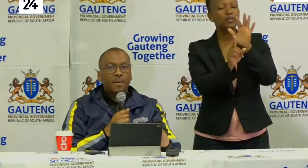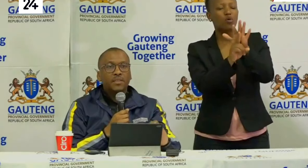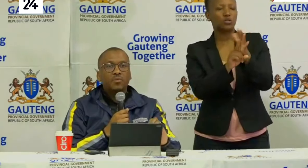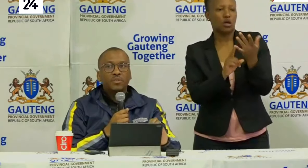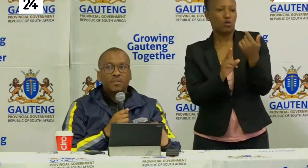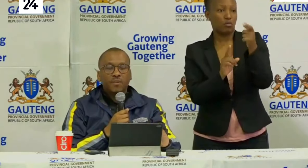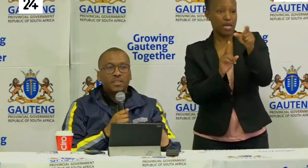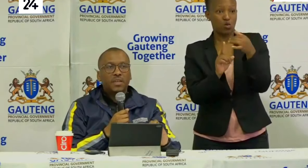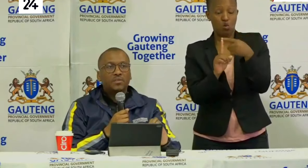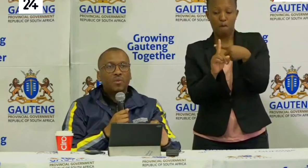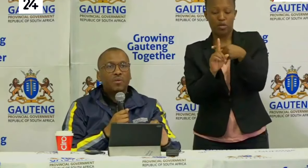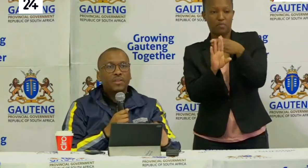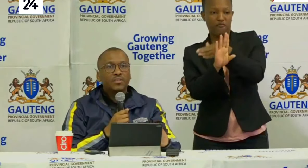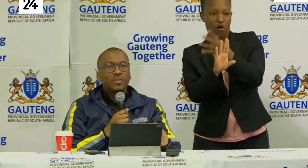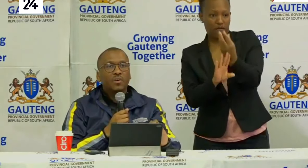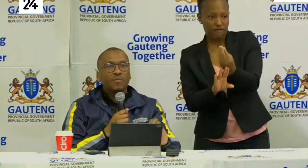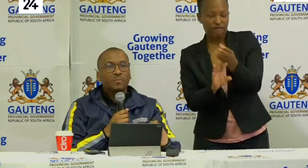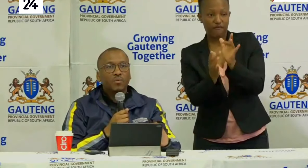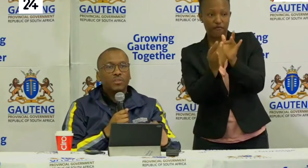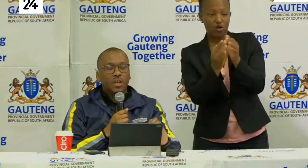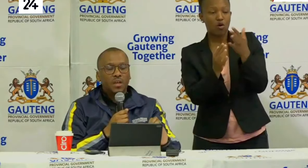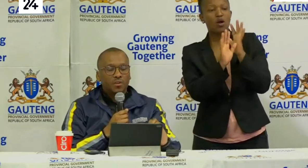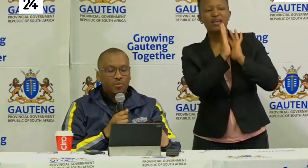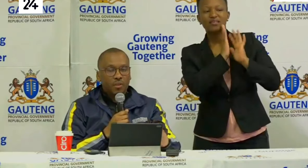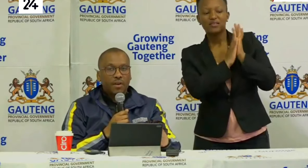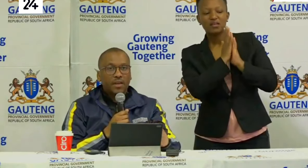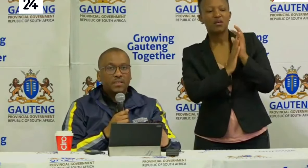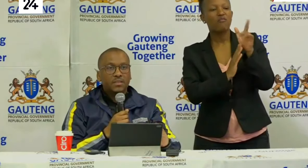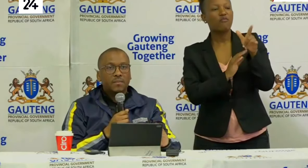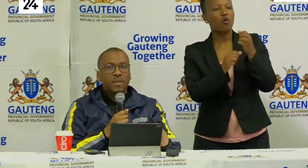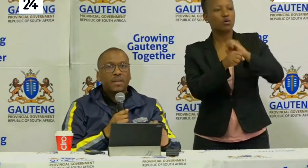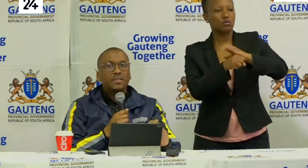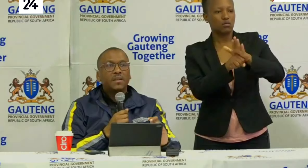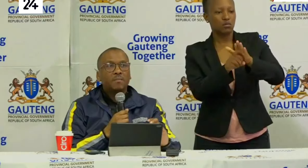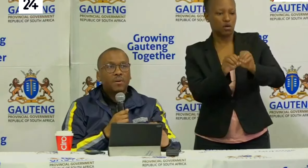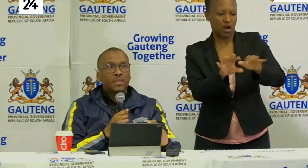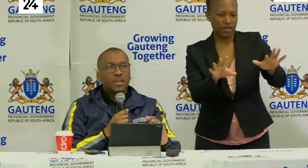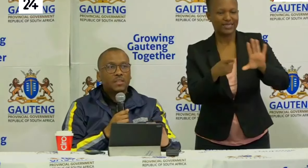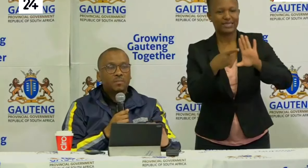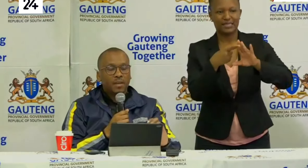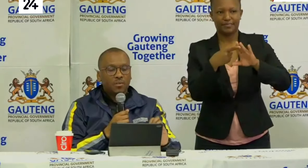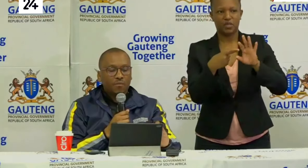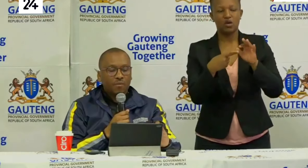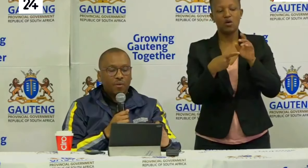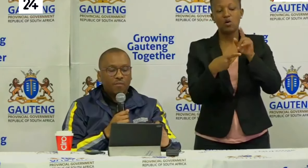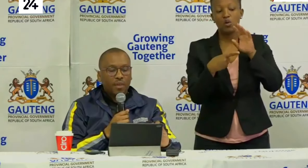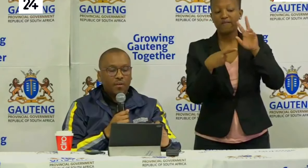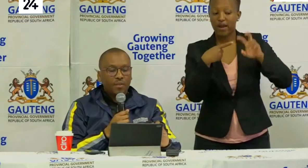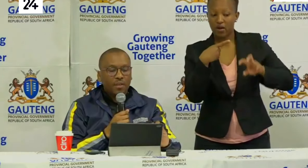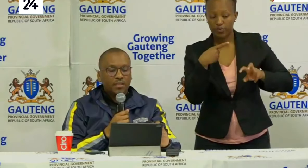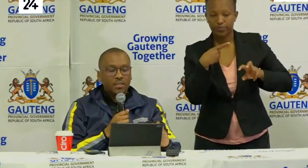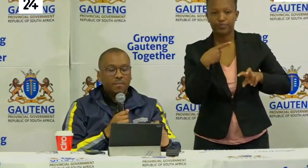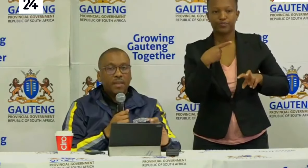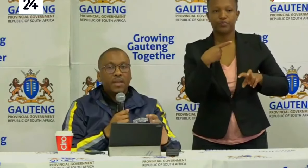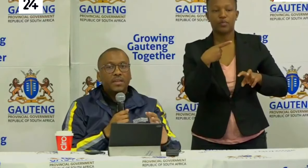person who is infected or history of exposure to the virus. That's an important aspect of the